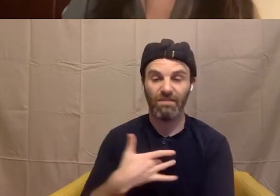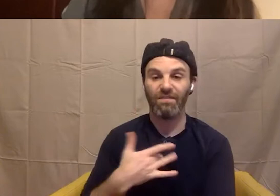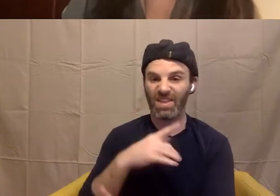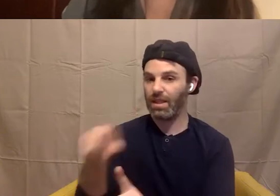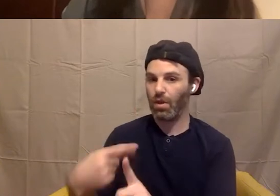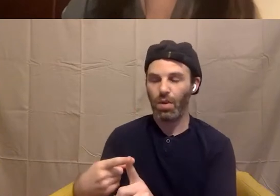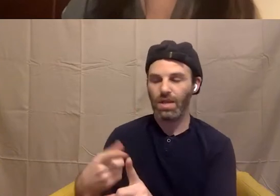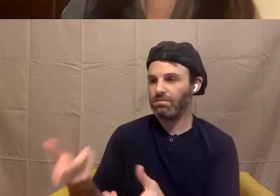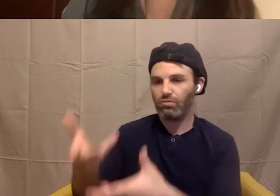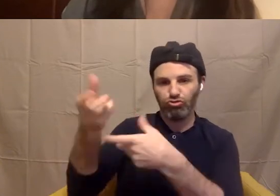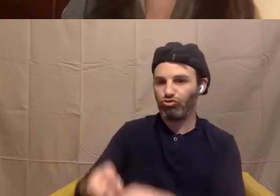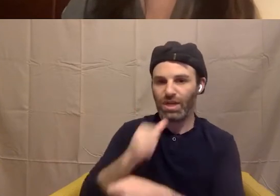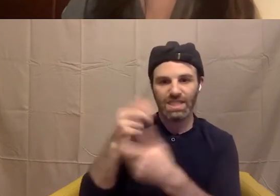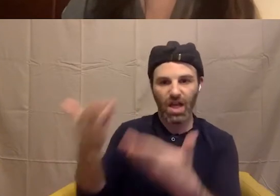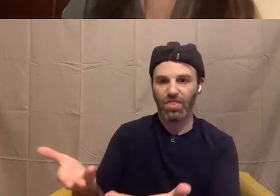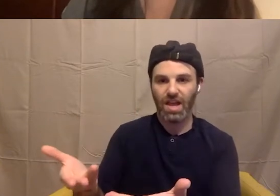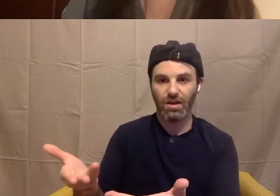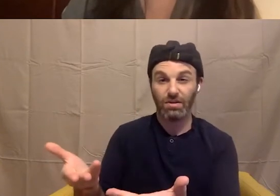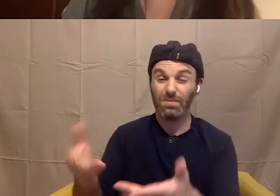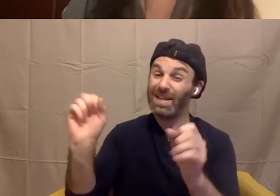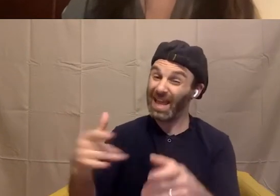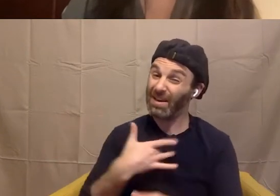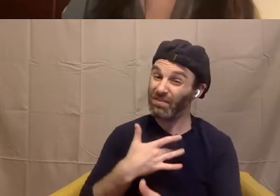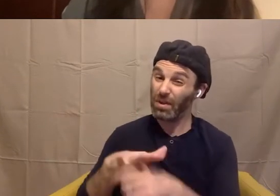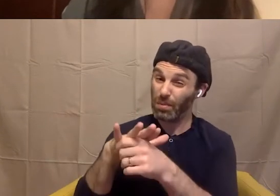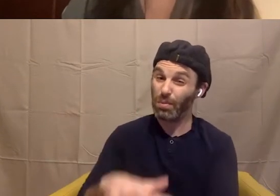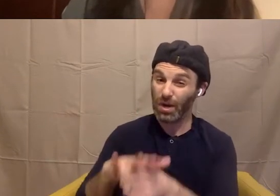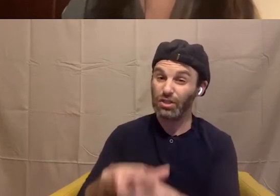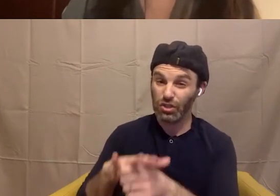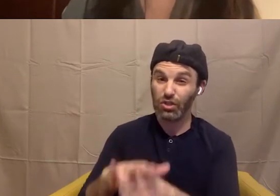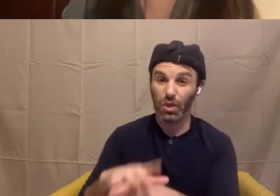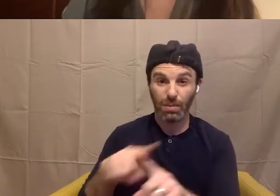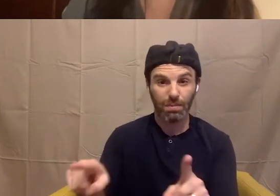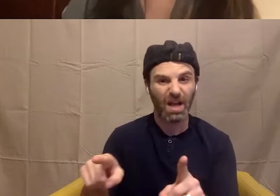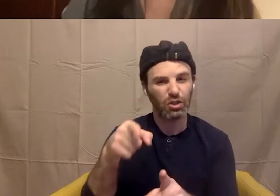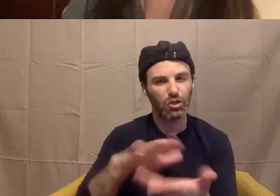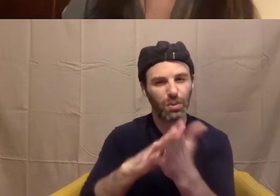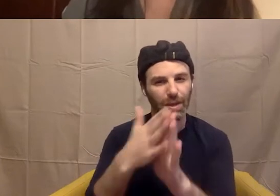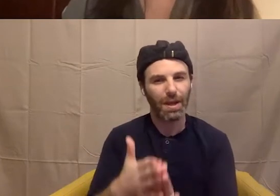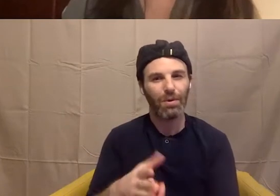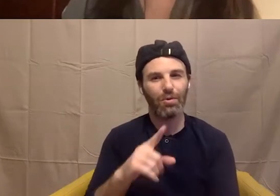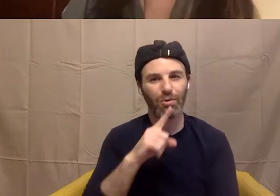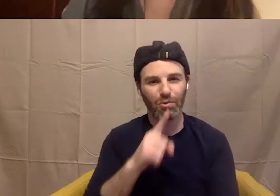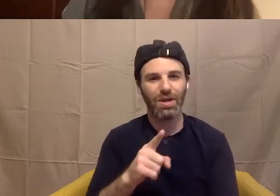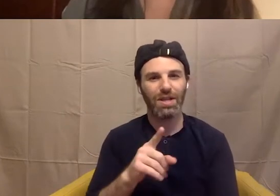So can feel like a lot of pressure, but you just become a really great person to be around,